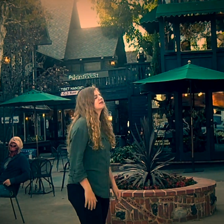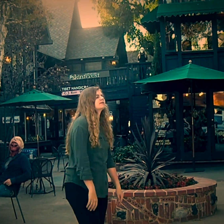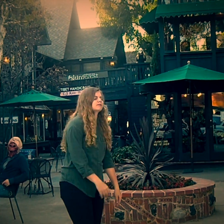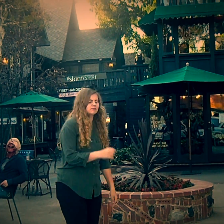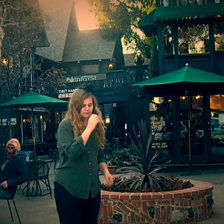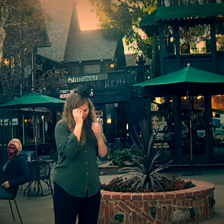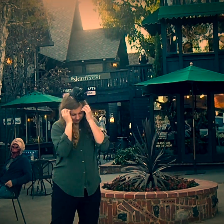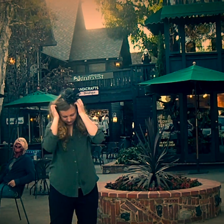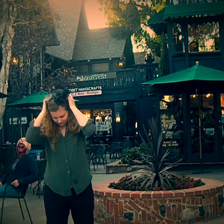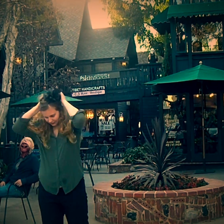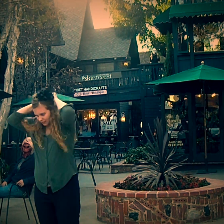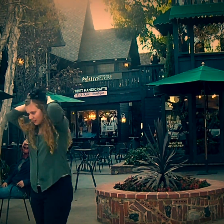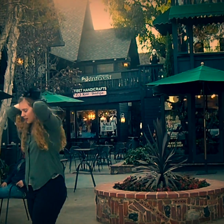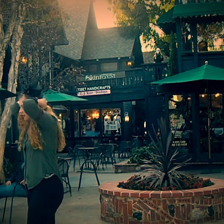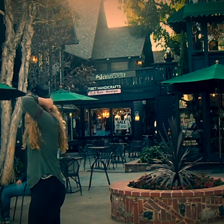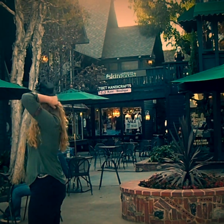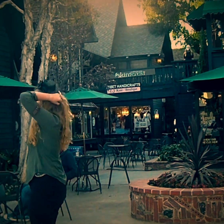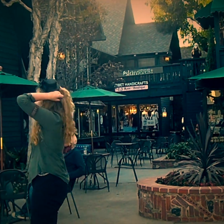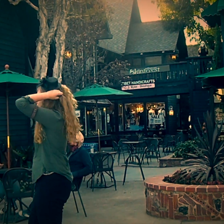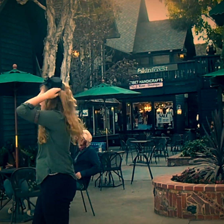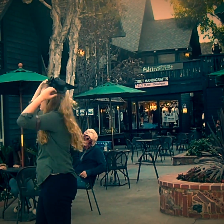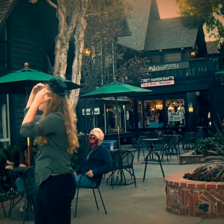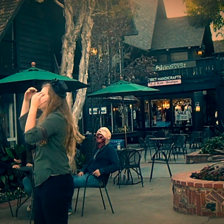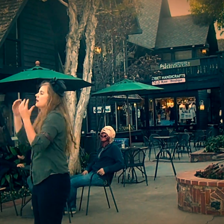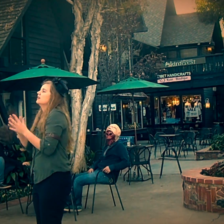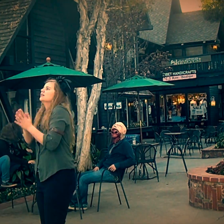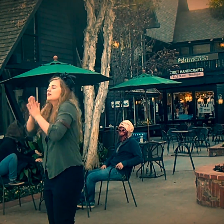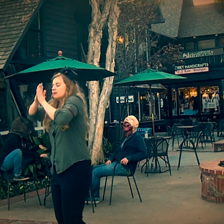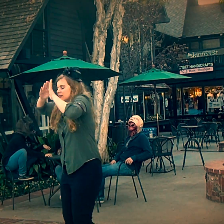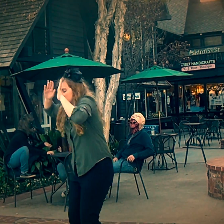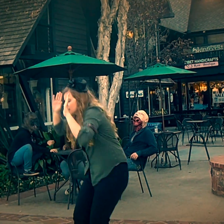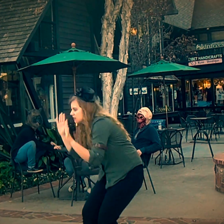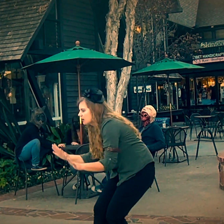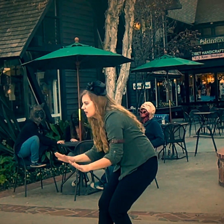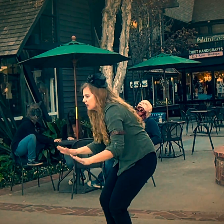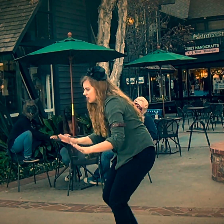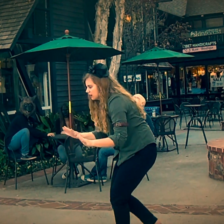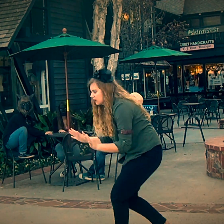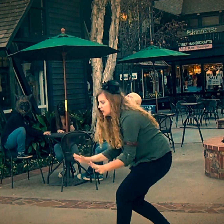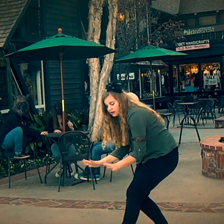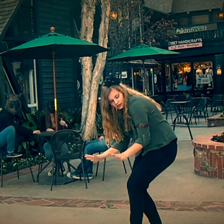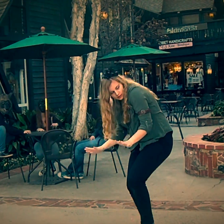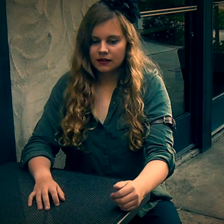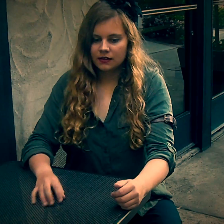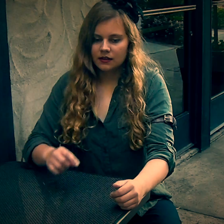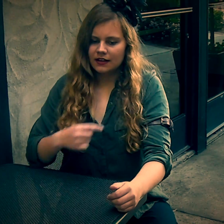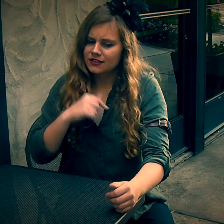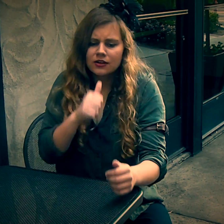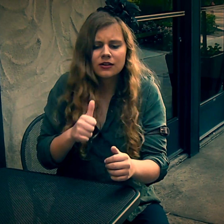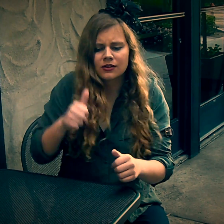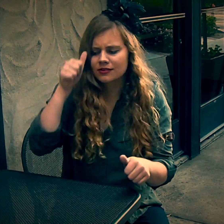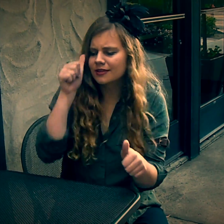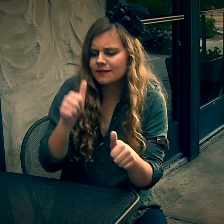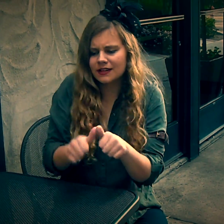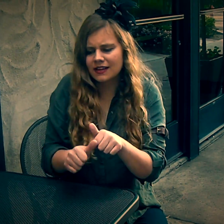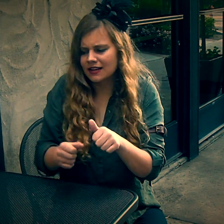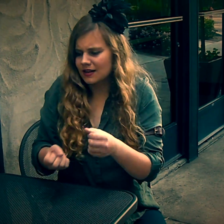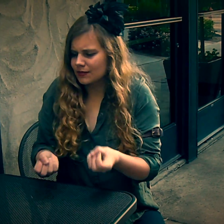just gets so hard sometimes Time, time, be calm I don't remember